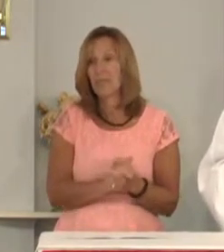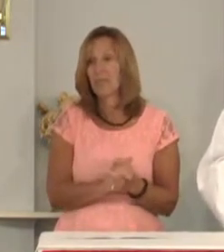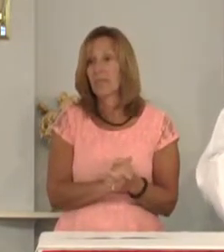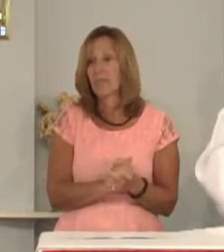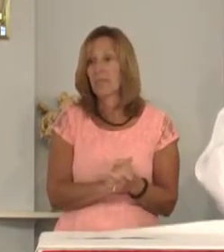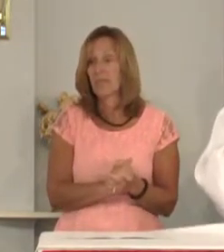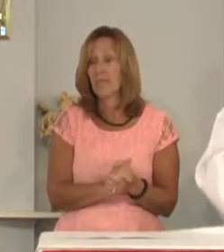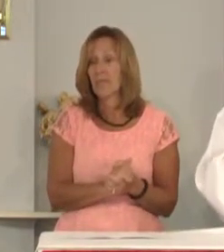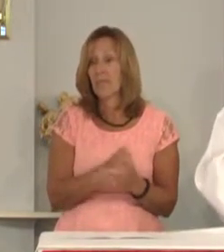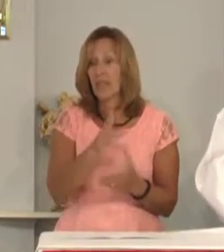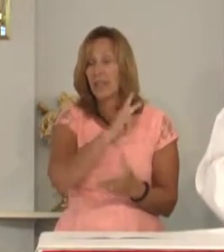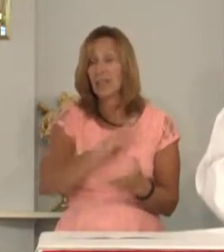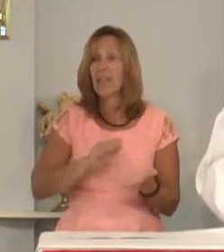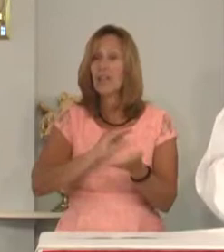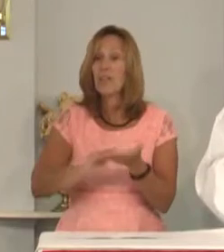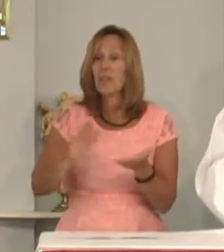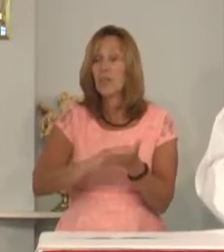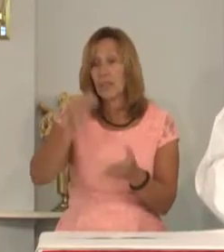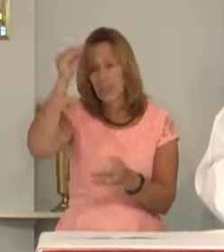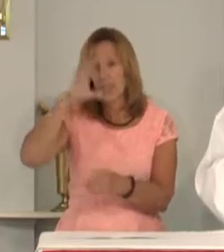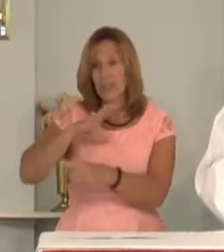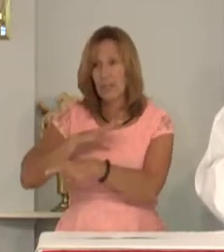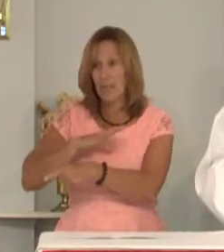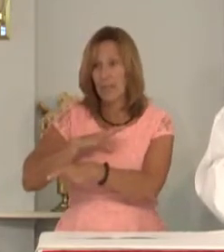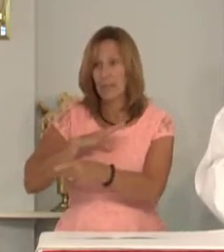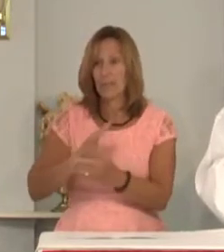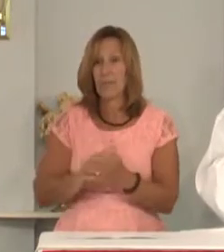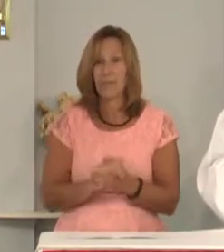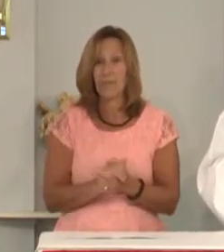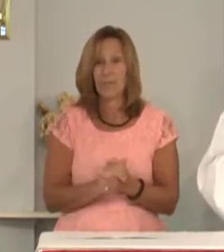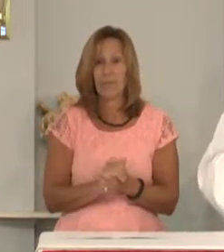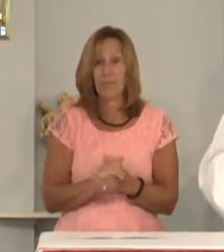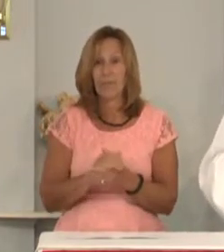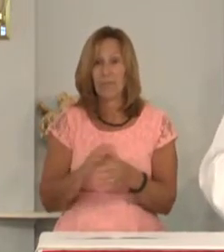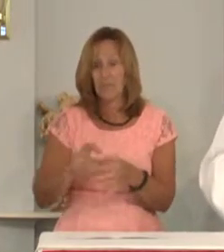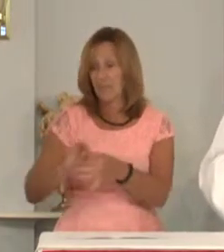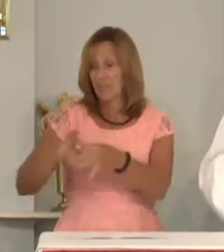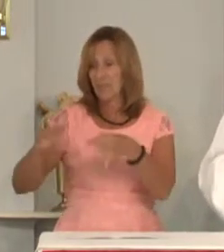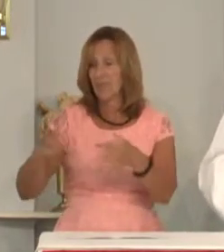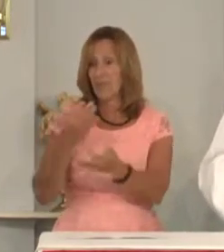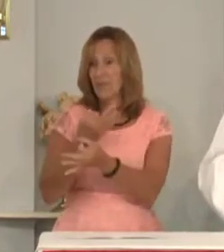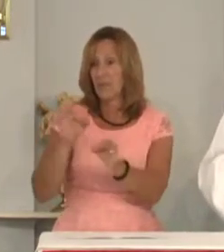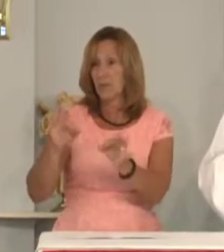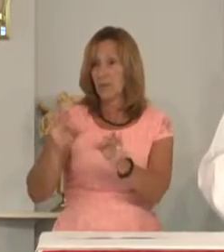And he forgives the man and lets him go.